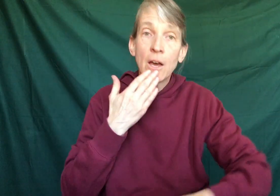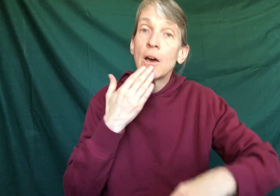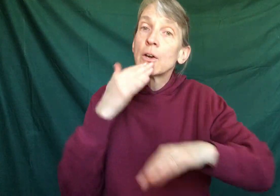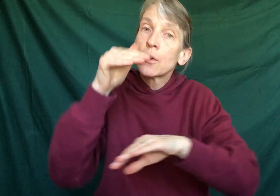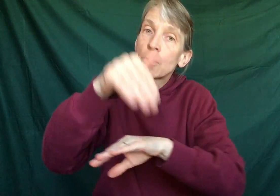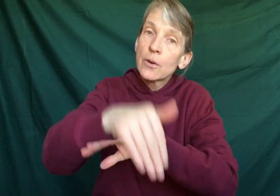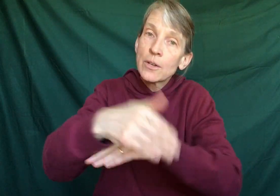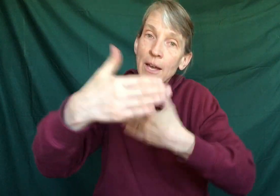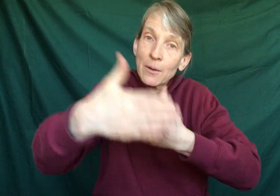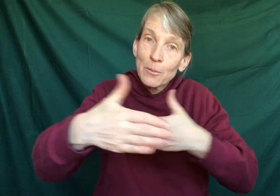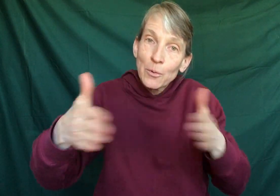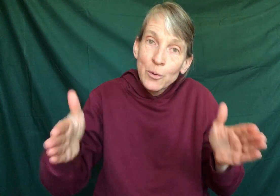Good night room.